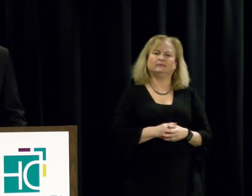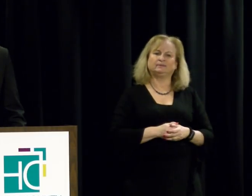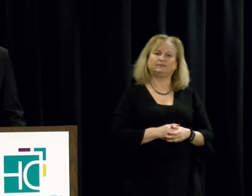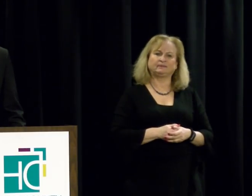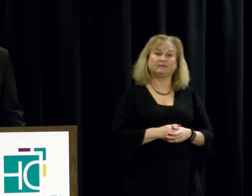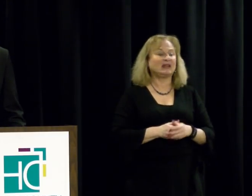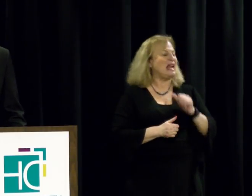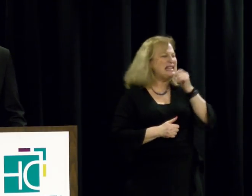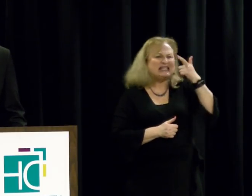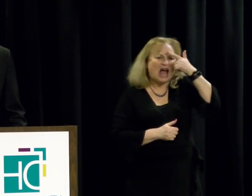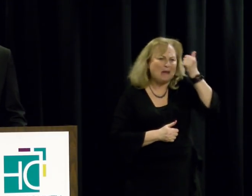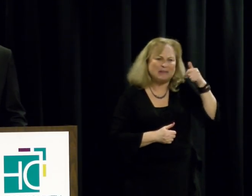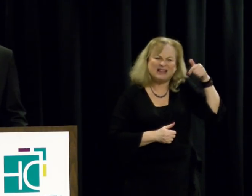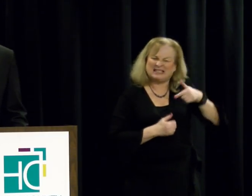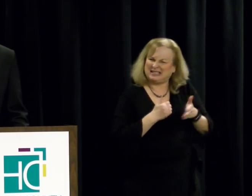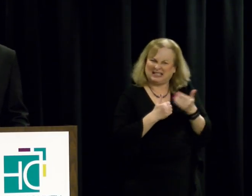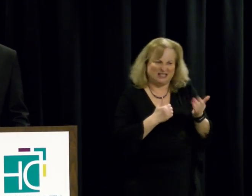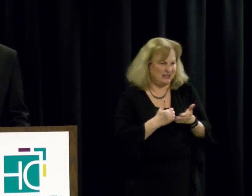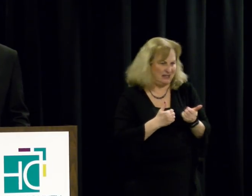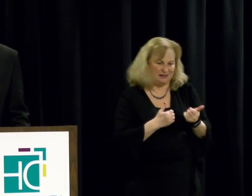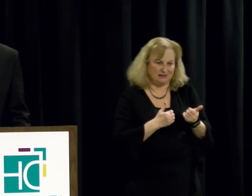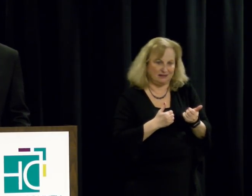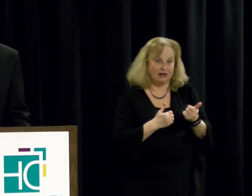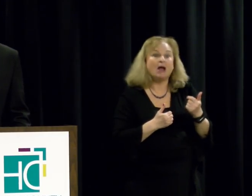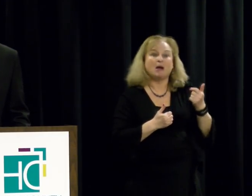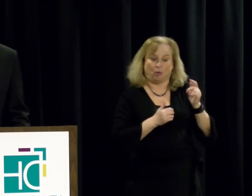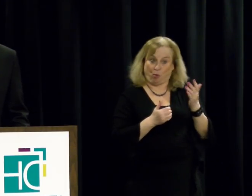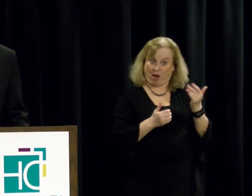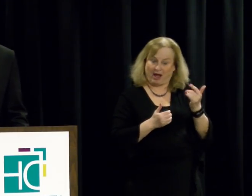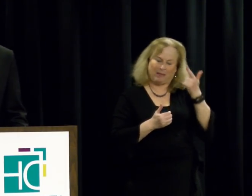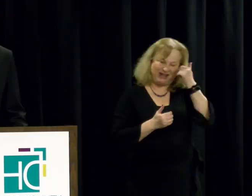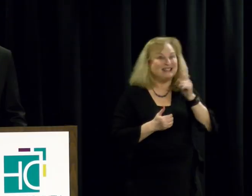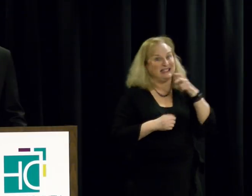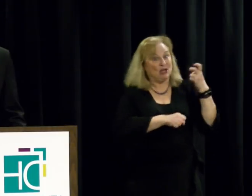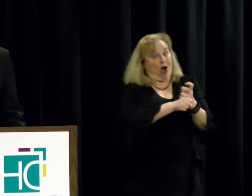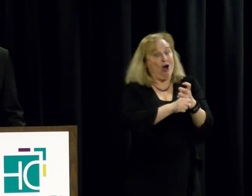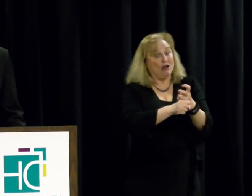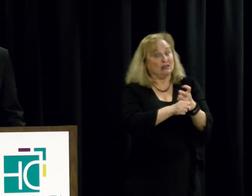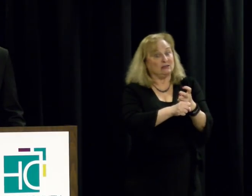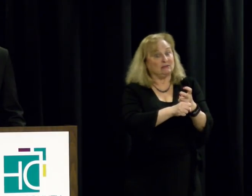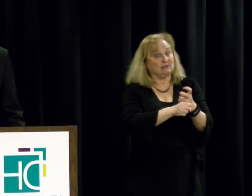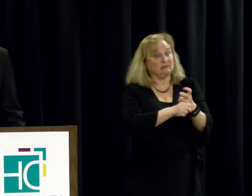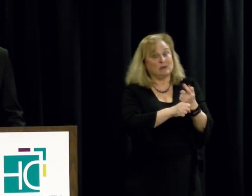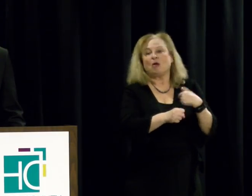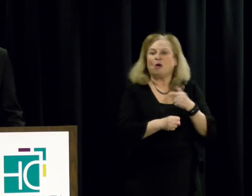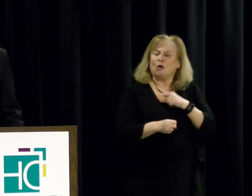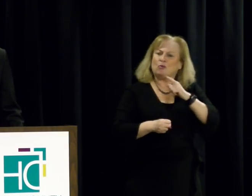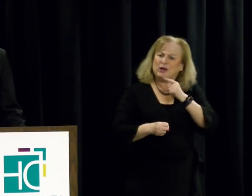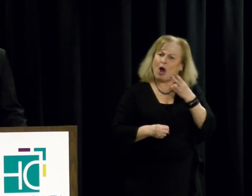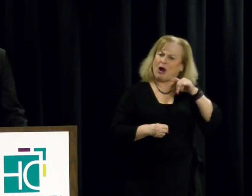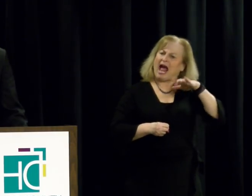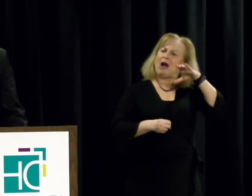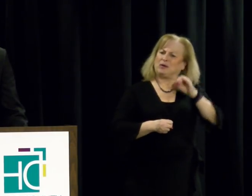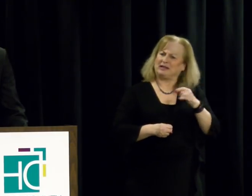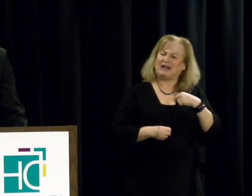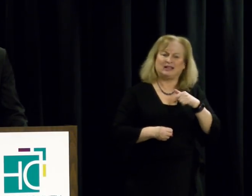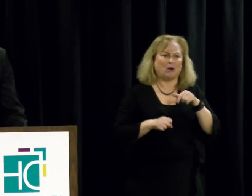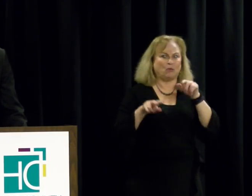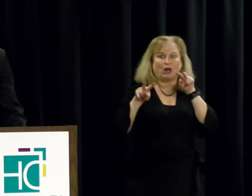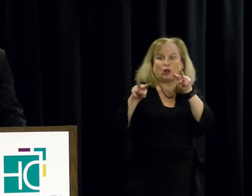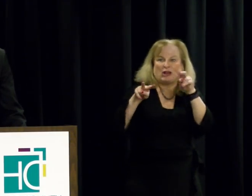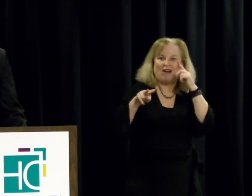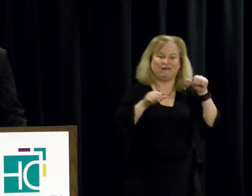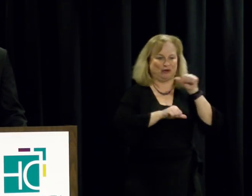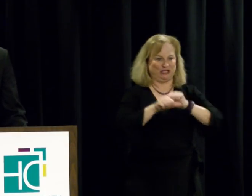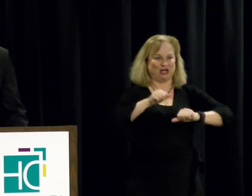Not because it is easy, but because it is hard. We are Howard County and we look out for